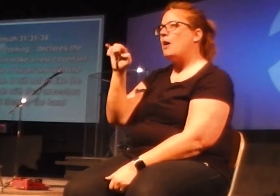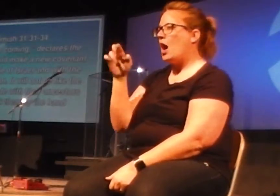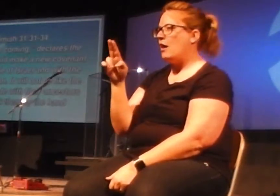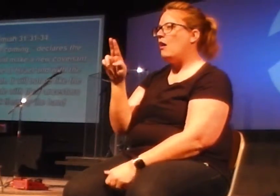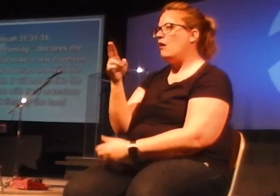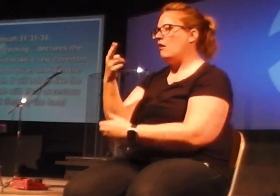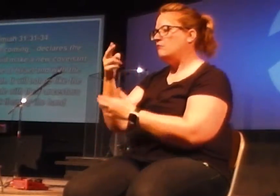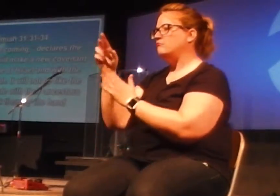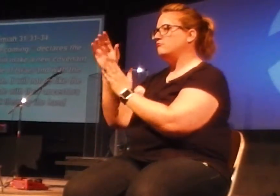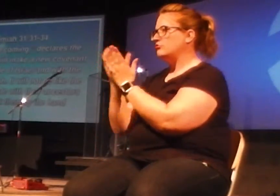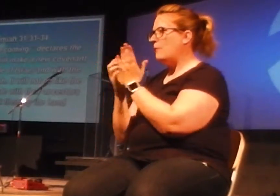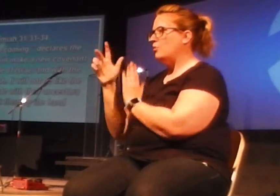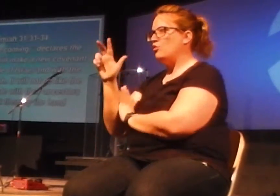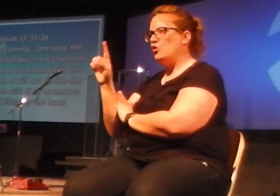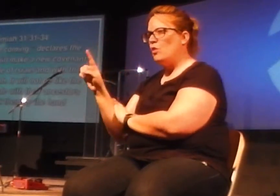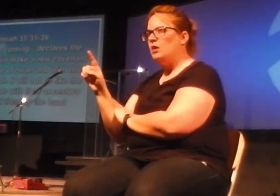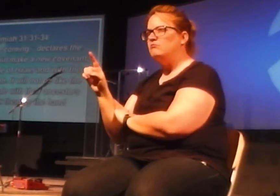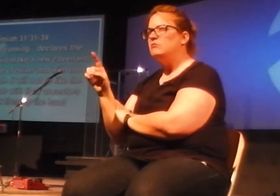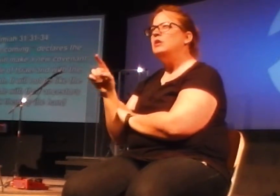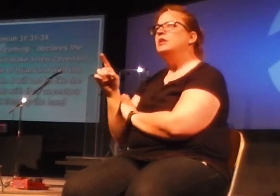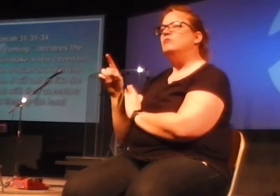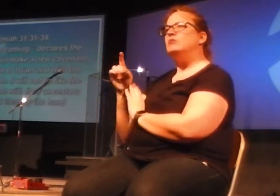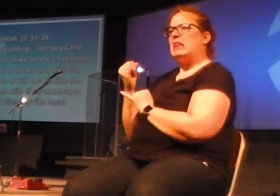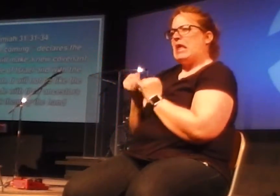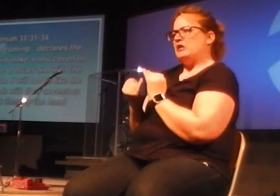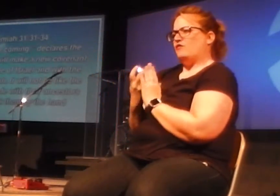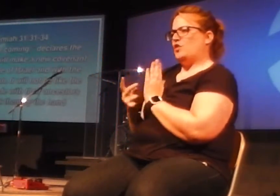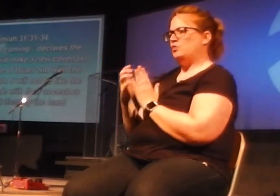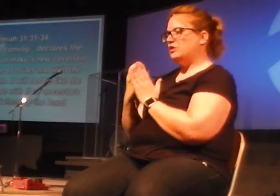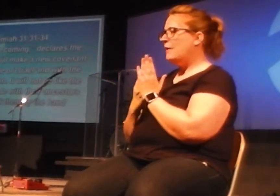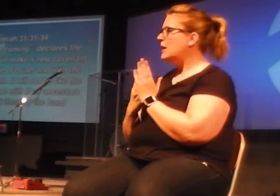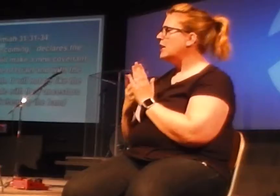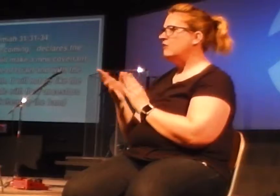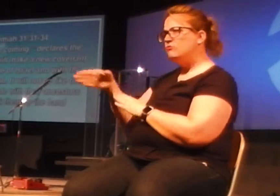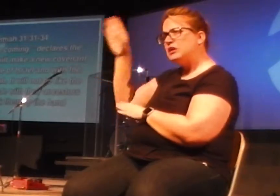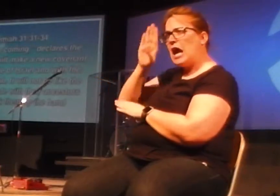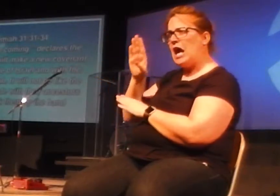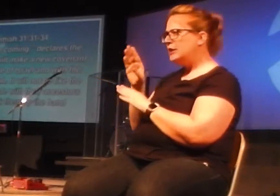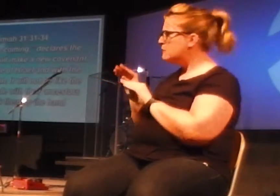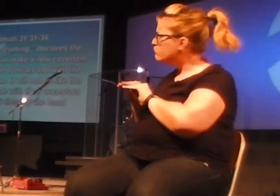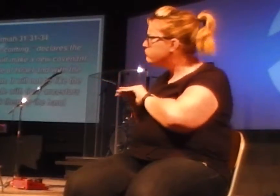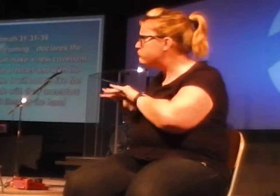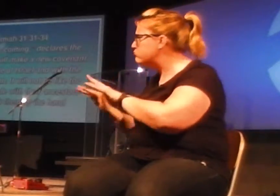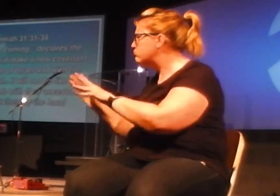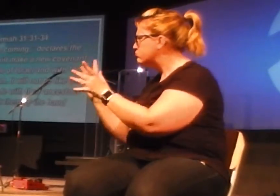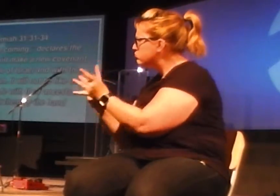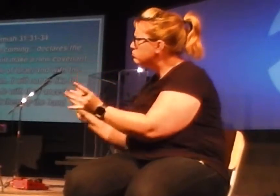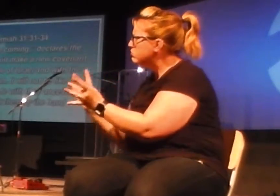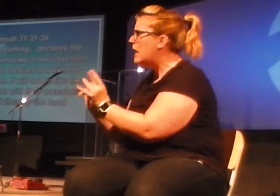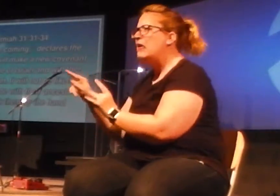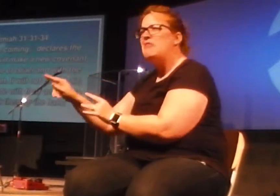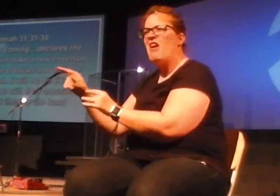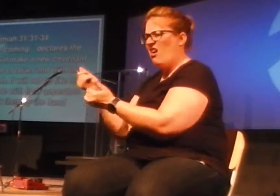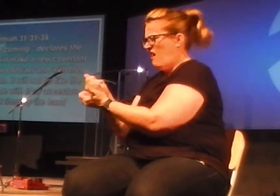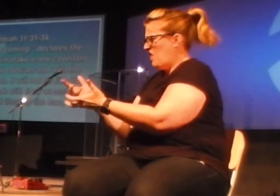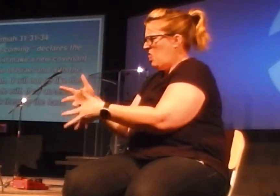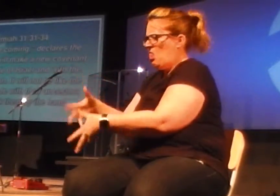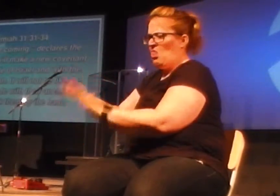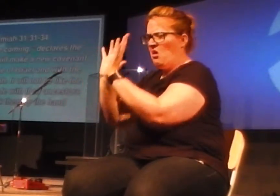few chapters, Jeremiah speaks the words of God to this group of people who have lost everything. They're in exile. And we've been looking at those words